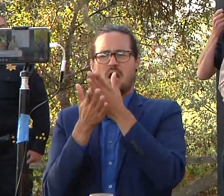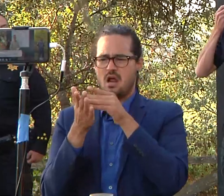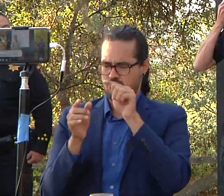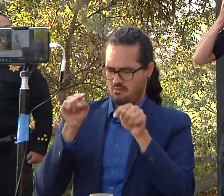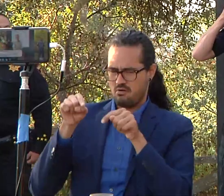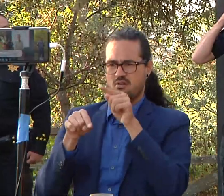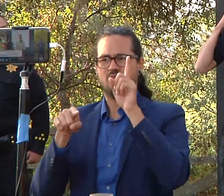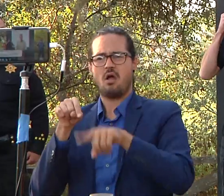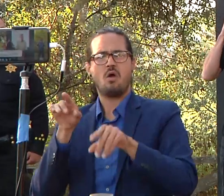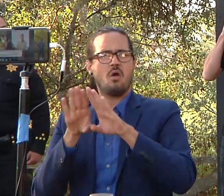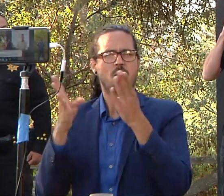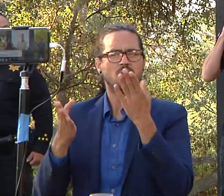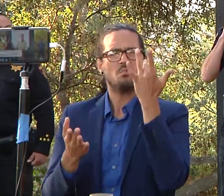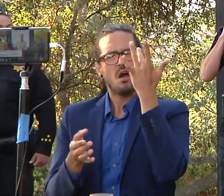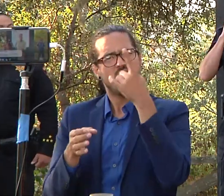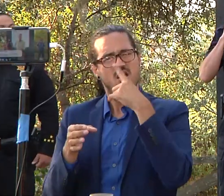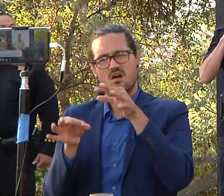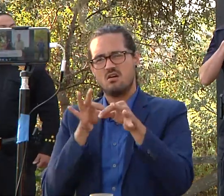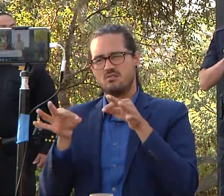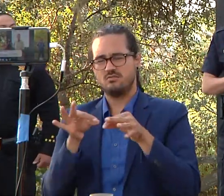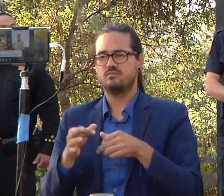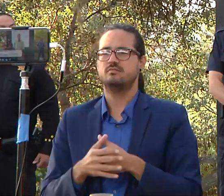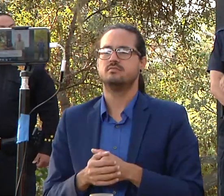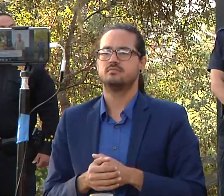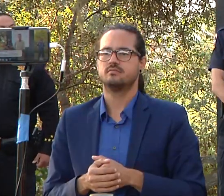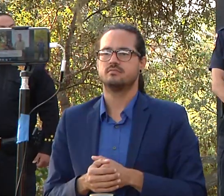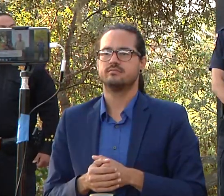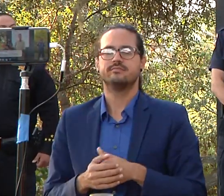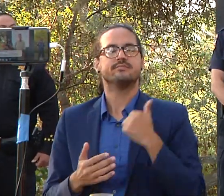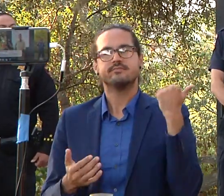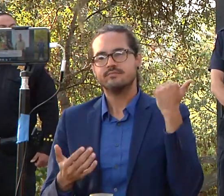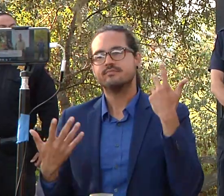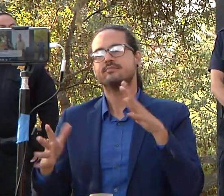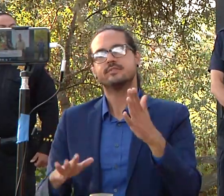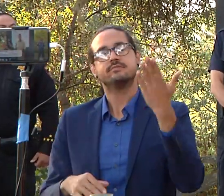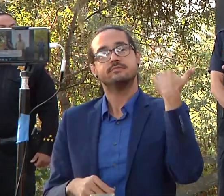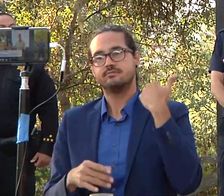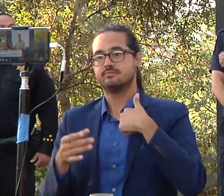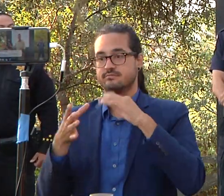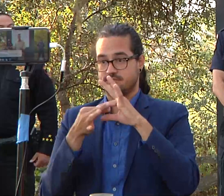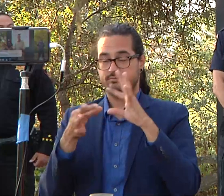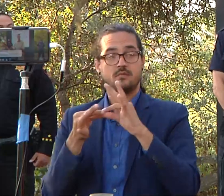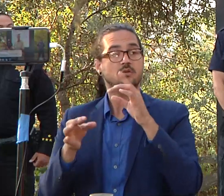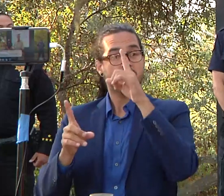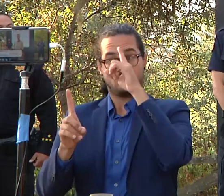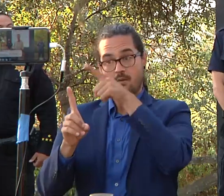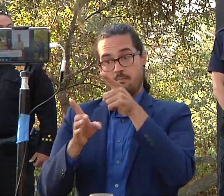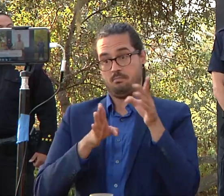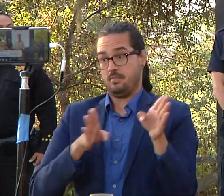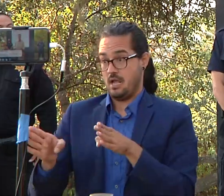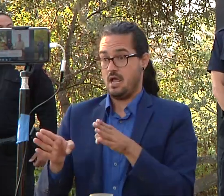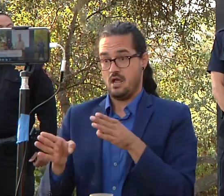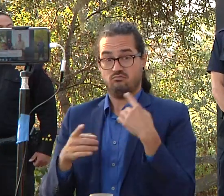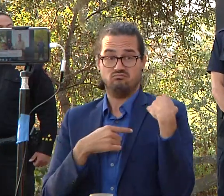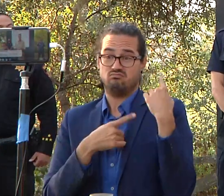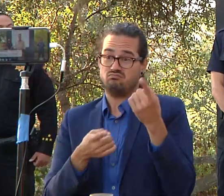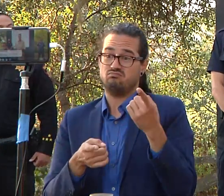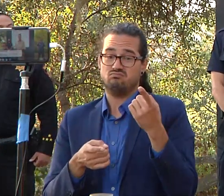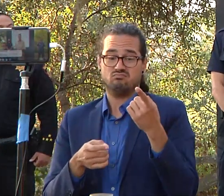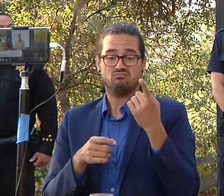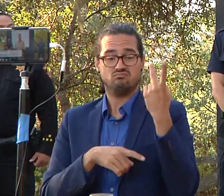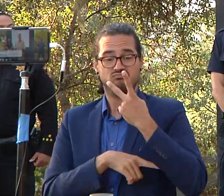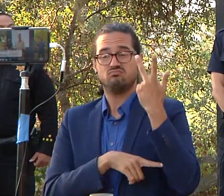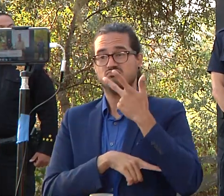yeah so um as i as i've said before our plan and we've been going through this over the last couple days is really